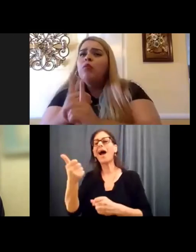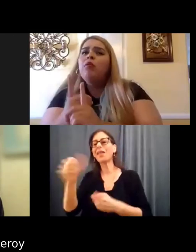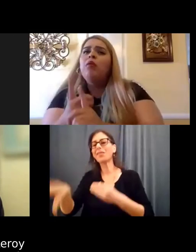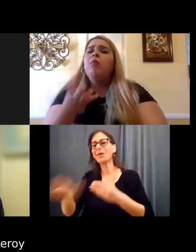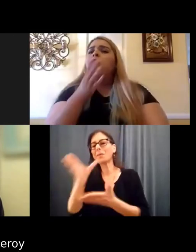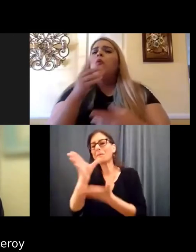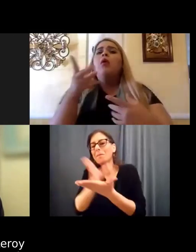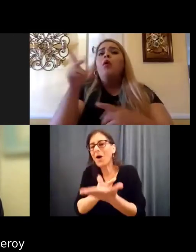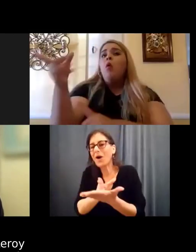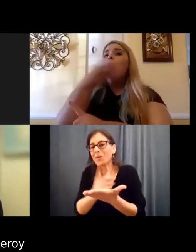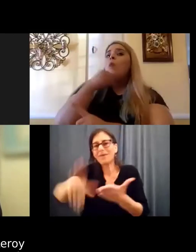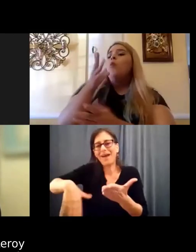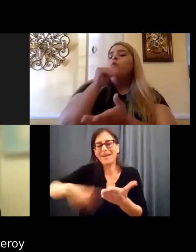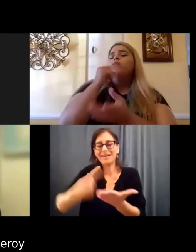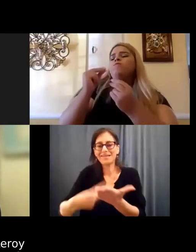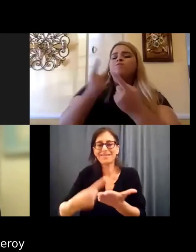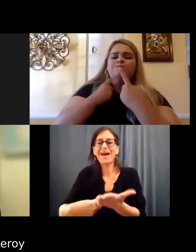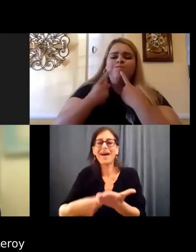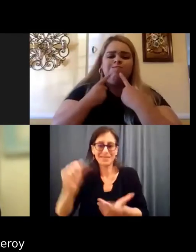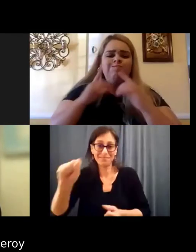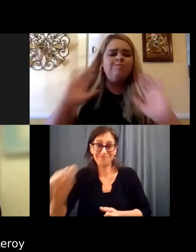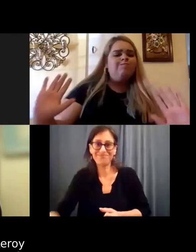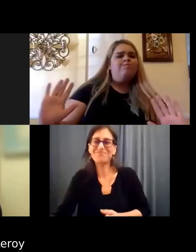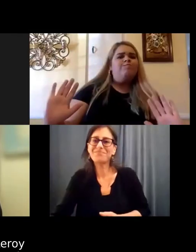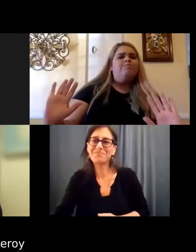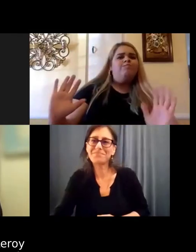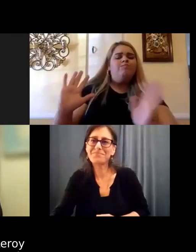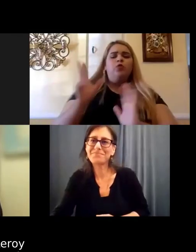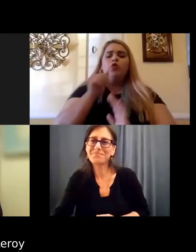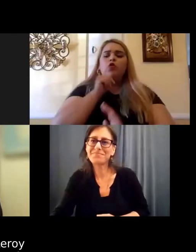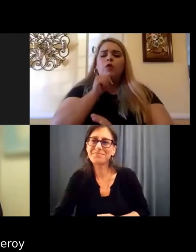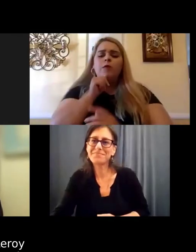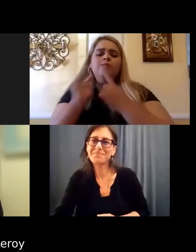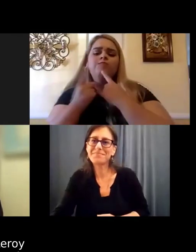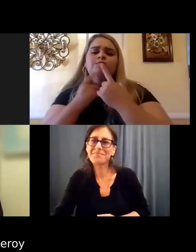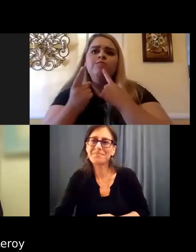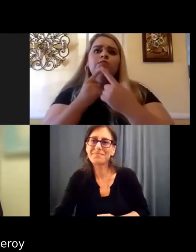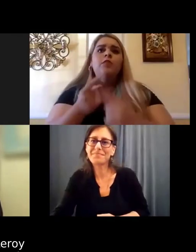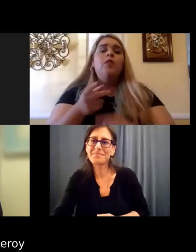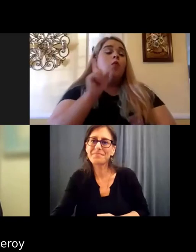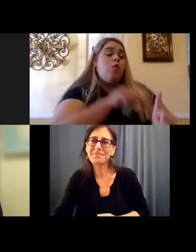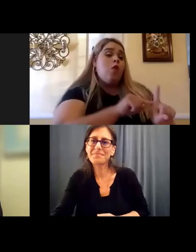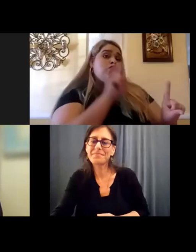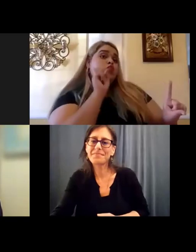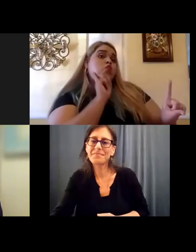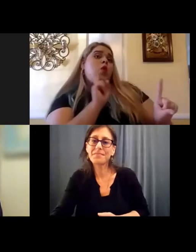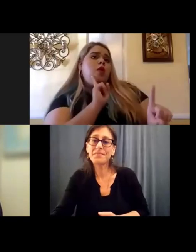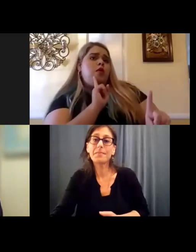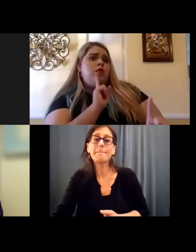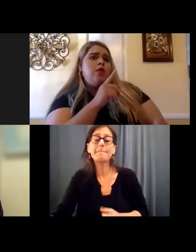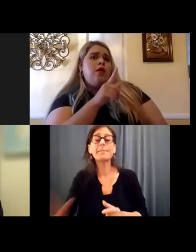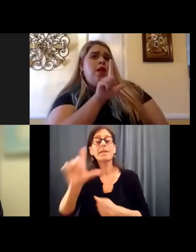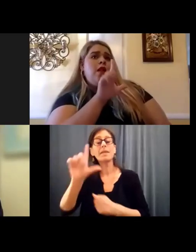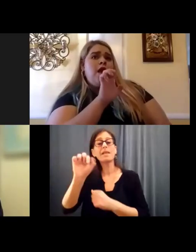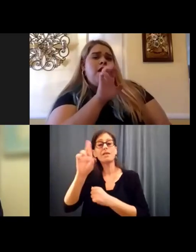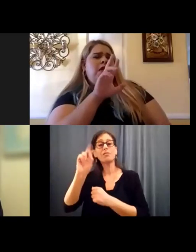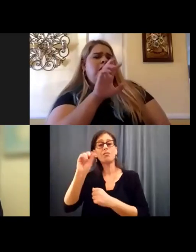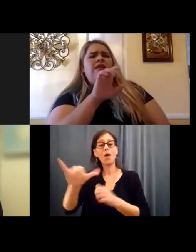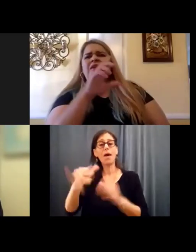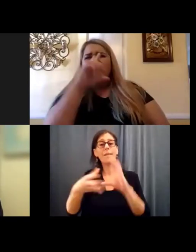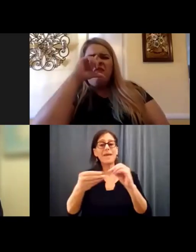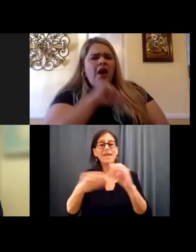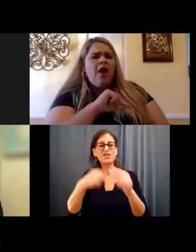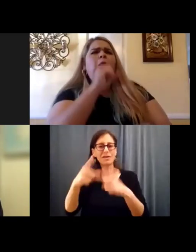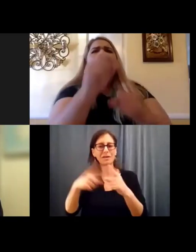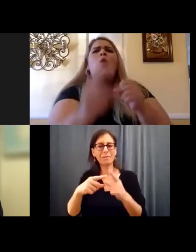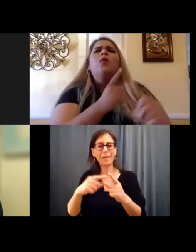yet. Right. Well, so, you know, one of the, you know, as Leroy was talking about missed opportunities, one of the missed